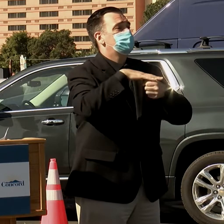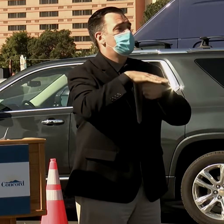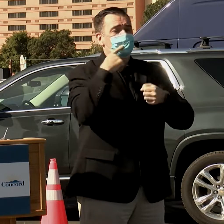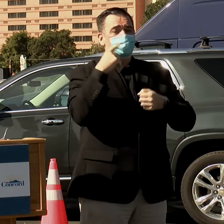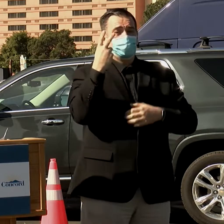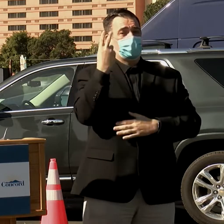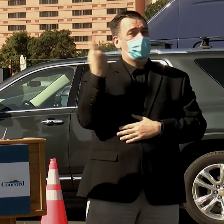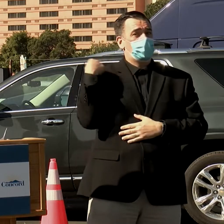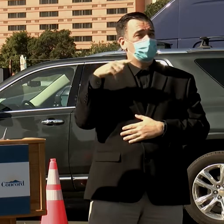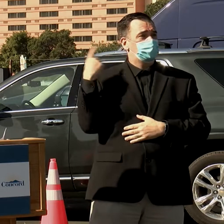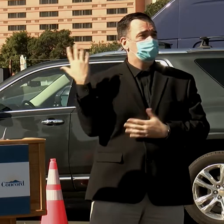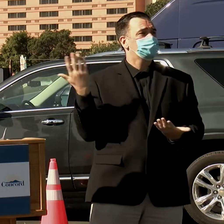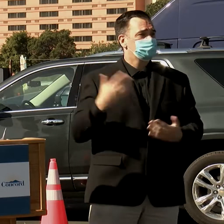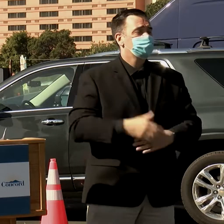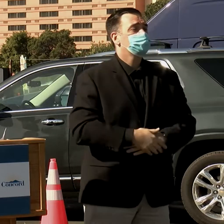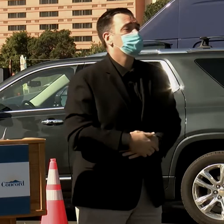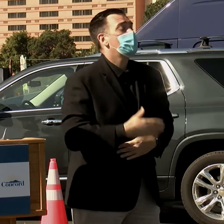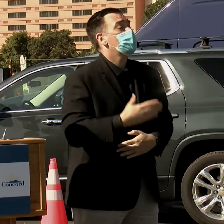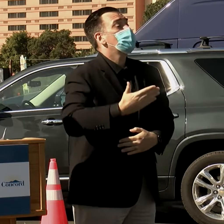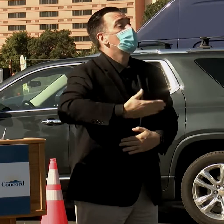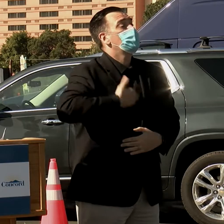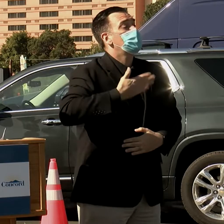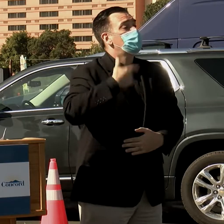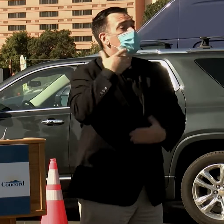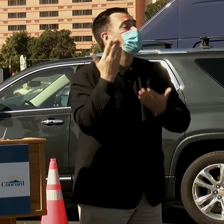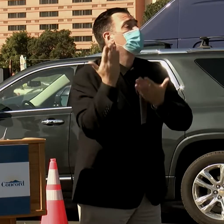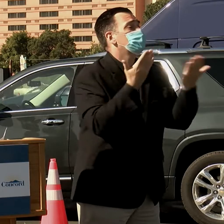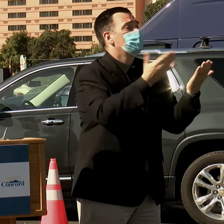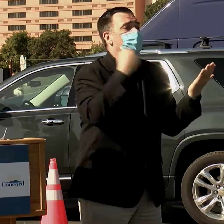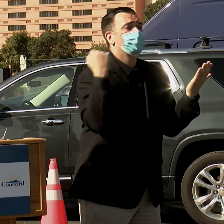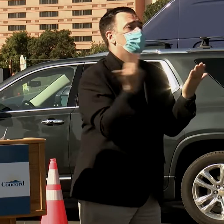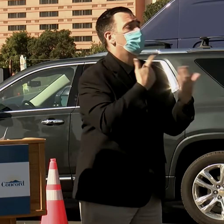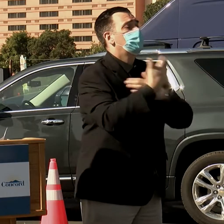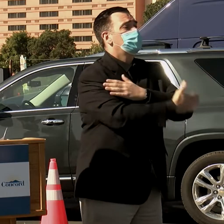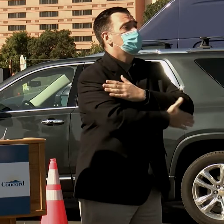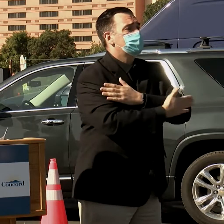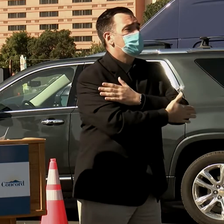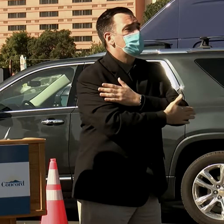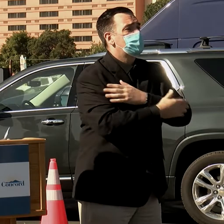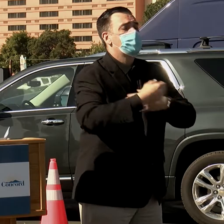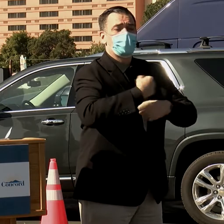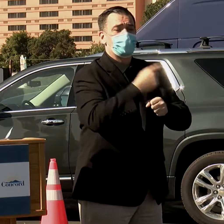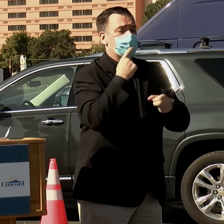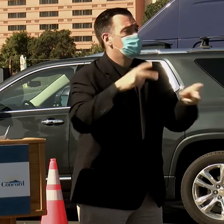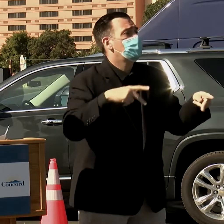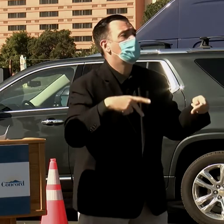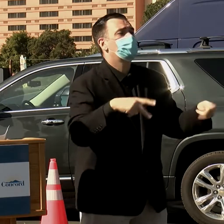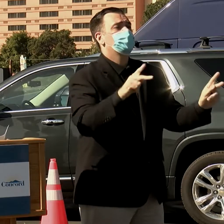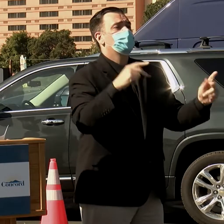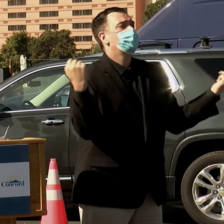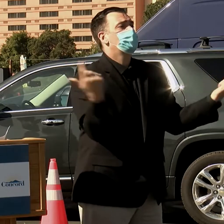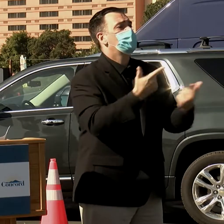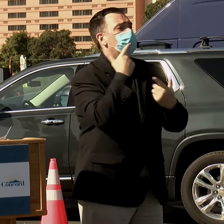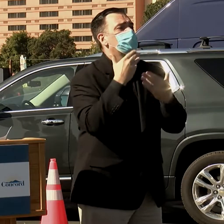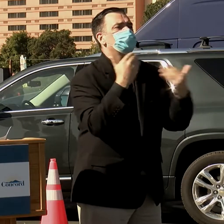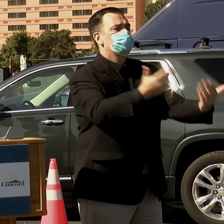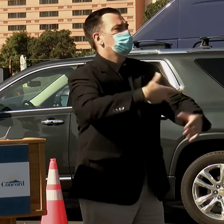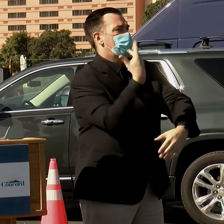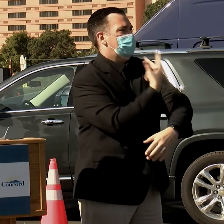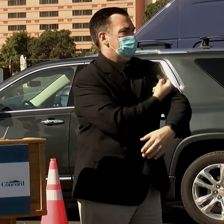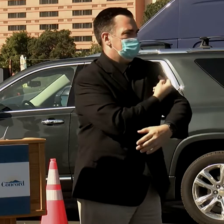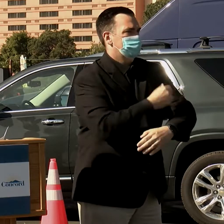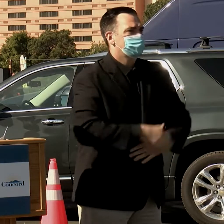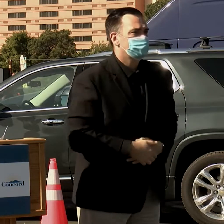behind us. We're so glad that we can serve everyone throughout the county and make this such a huge opportunity for everyone to be able to get their